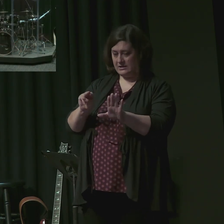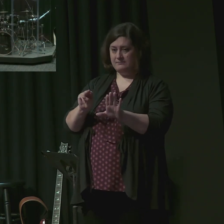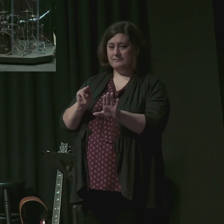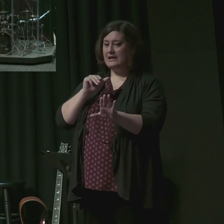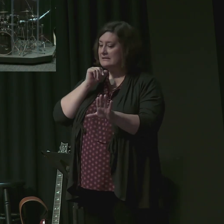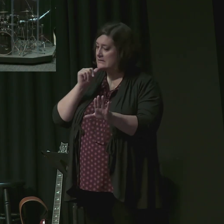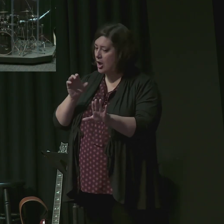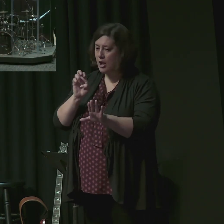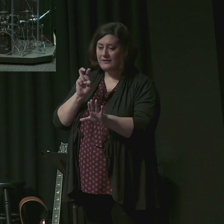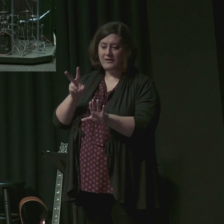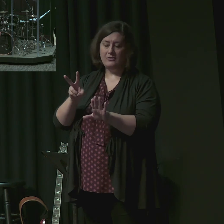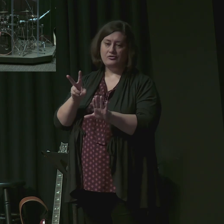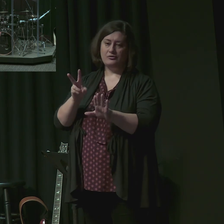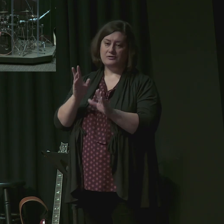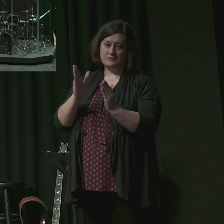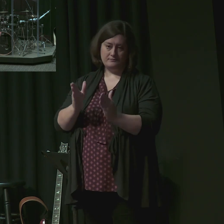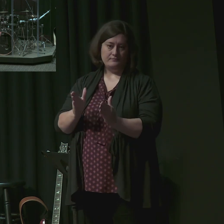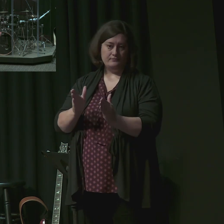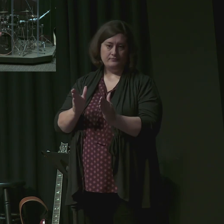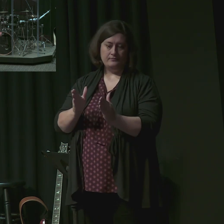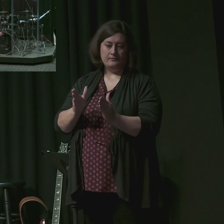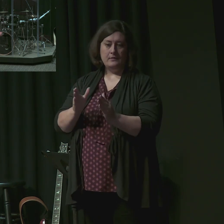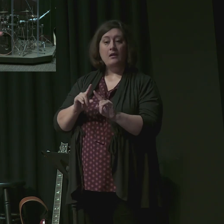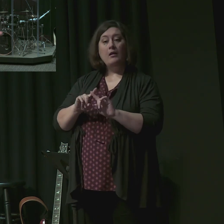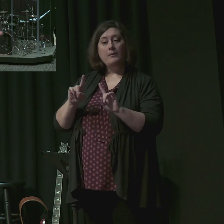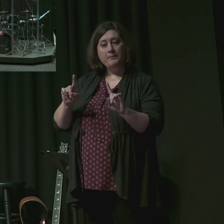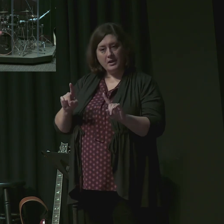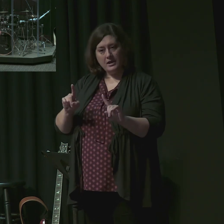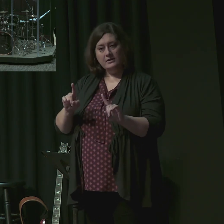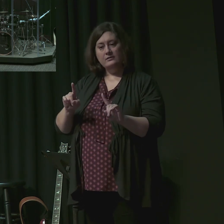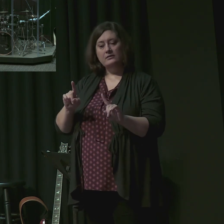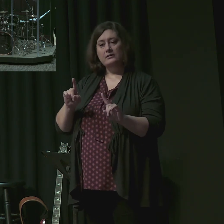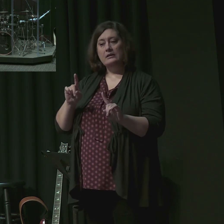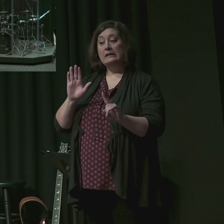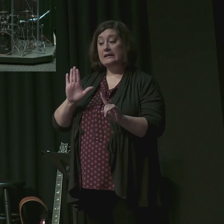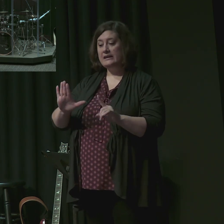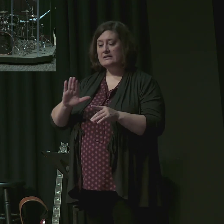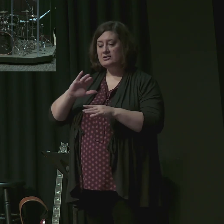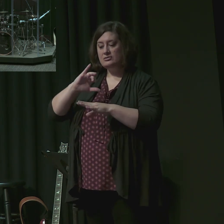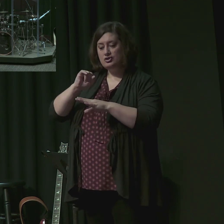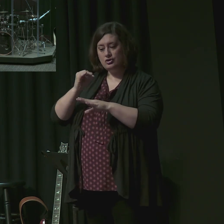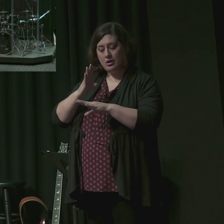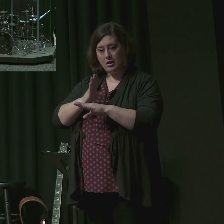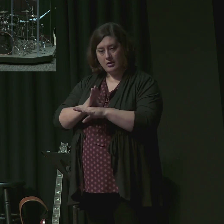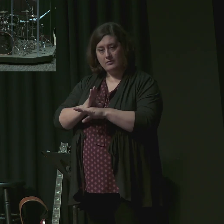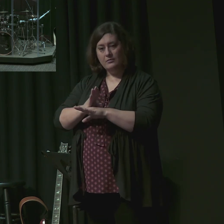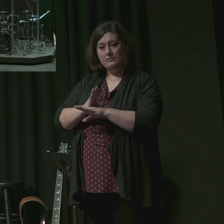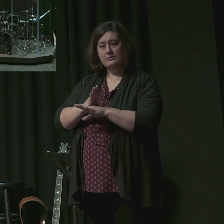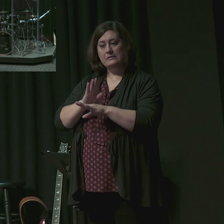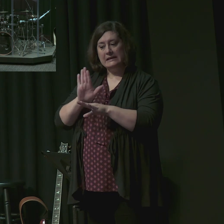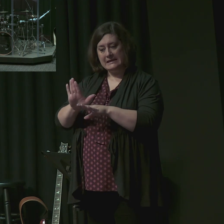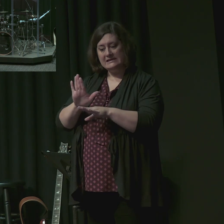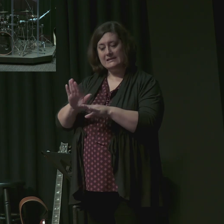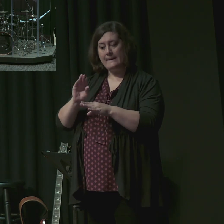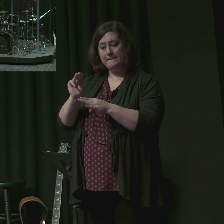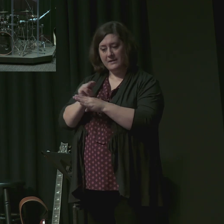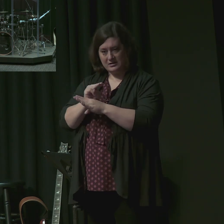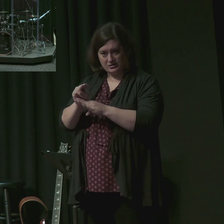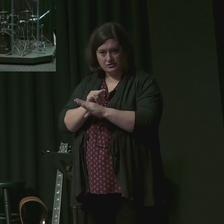evangelism. But in all of ministry he can do the work that an evangelist does. That